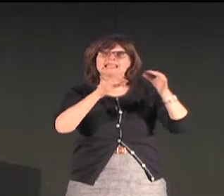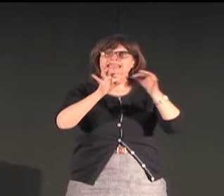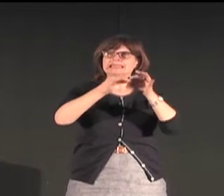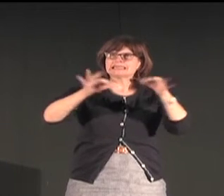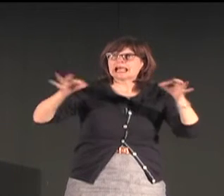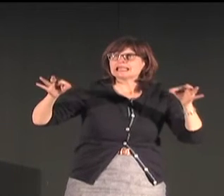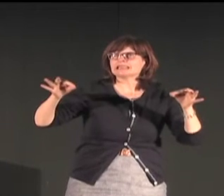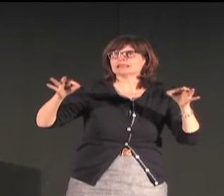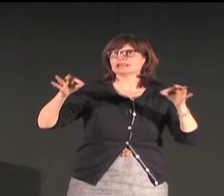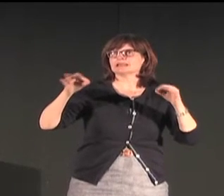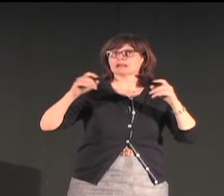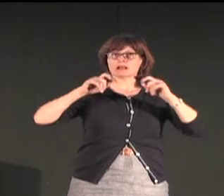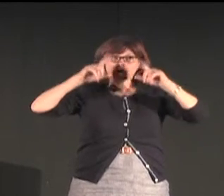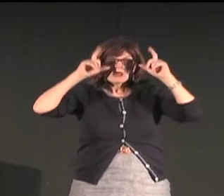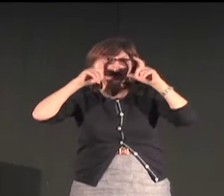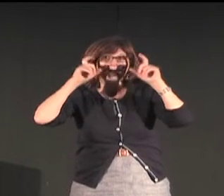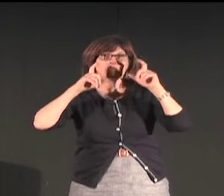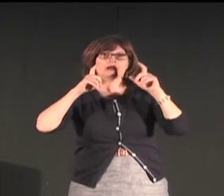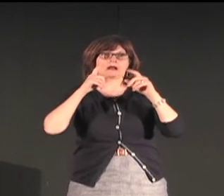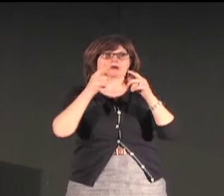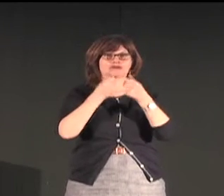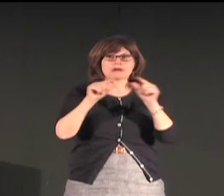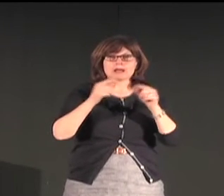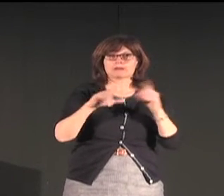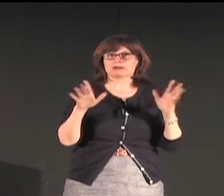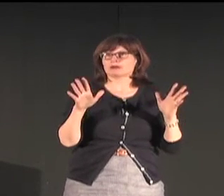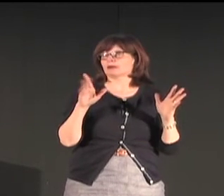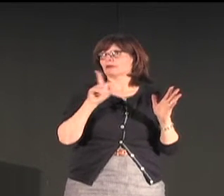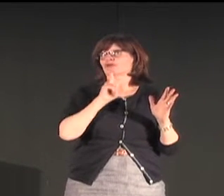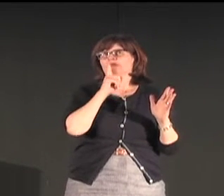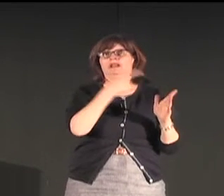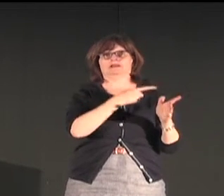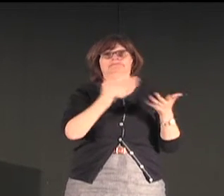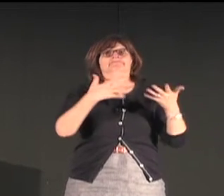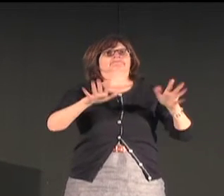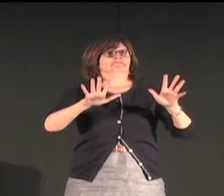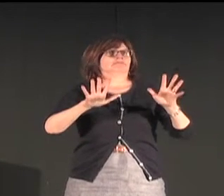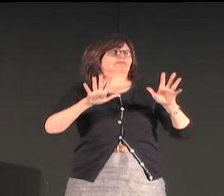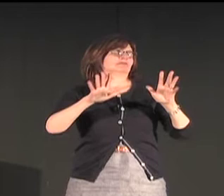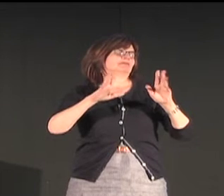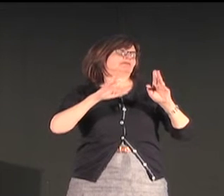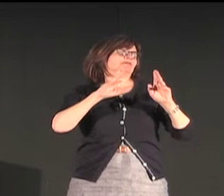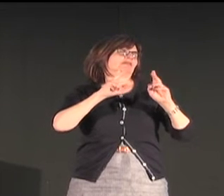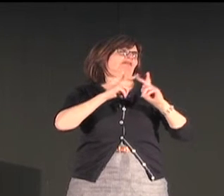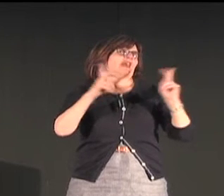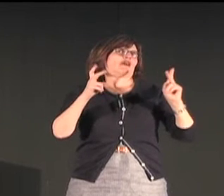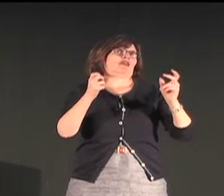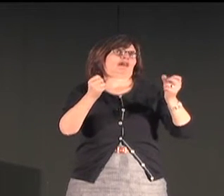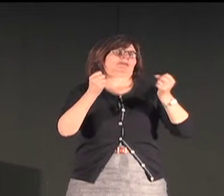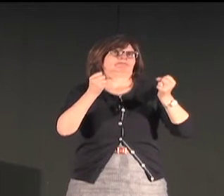so when we think about the speed of expression grammatical features the sentence and prosody